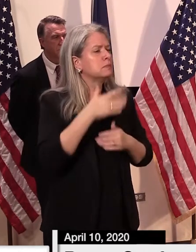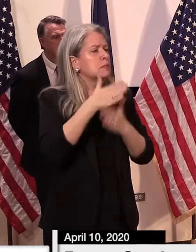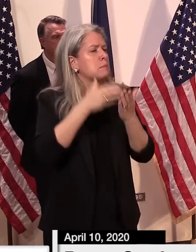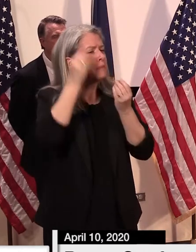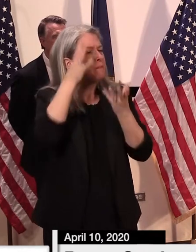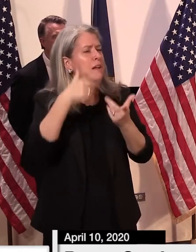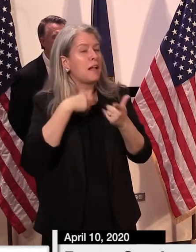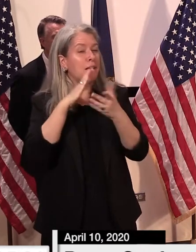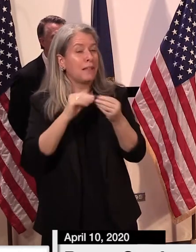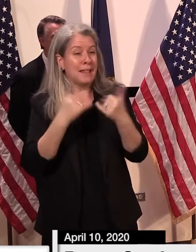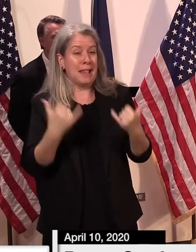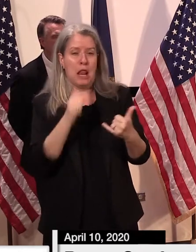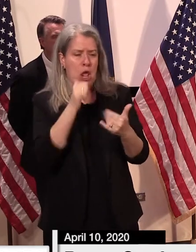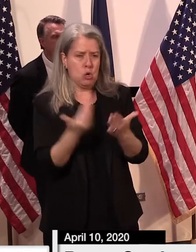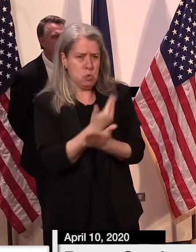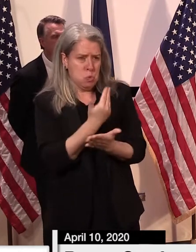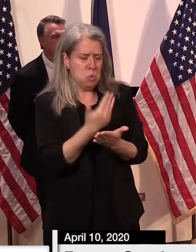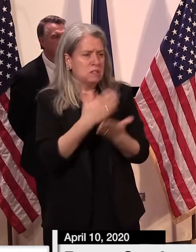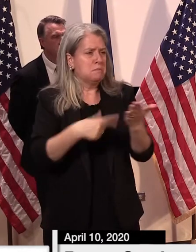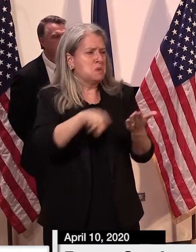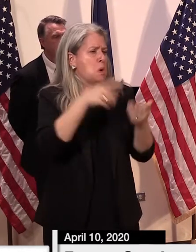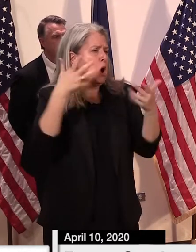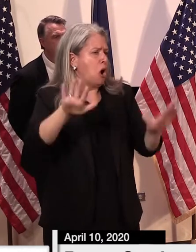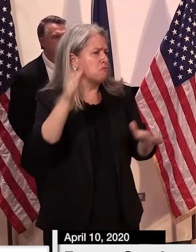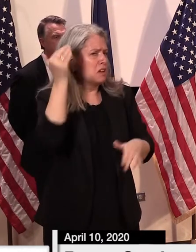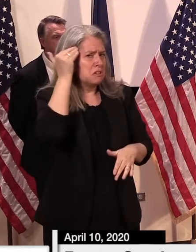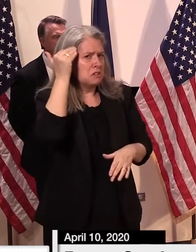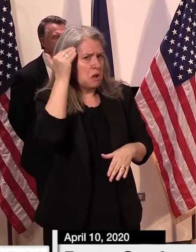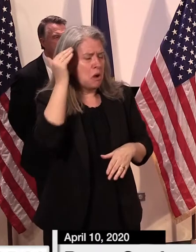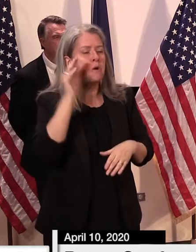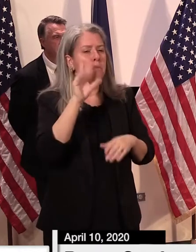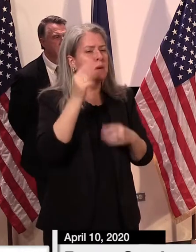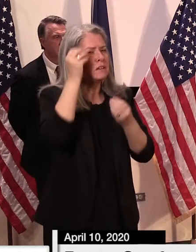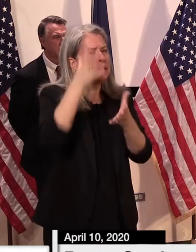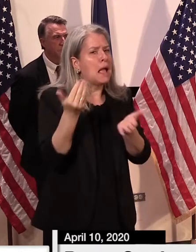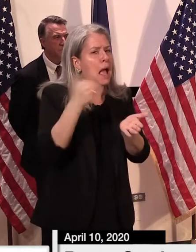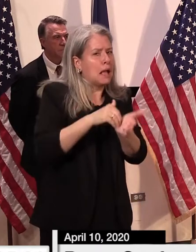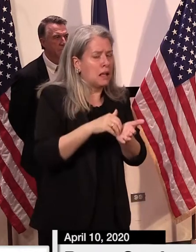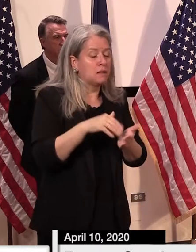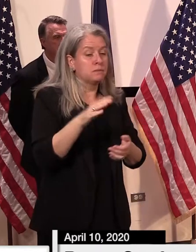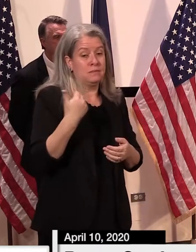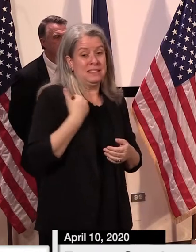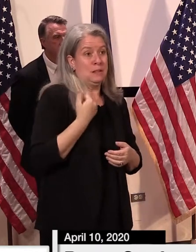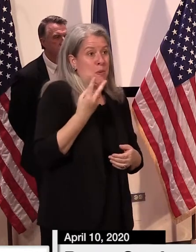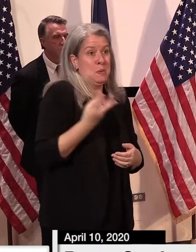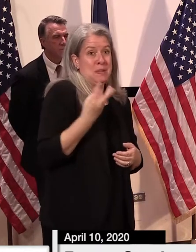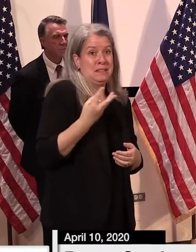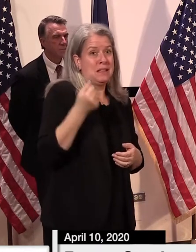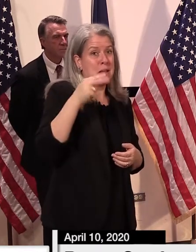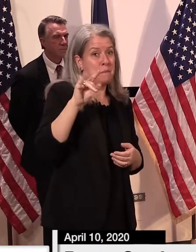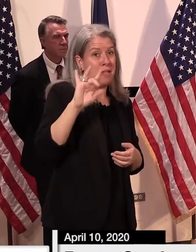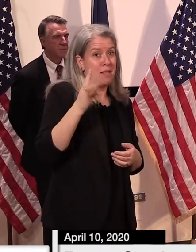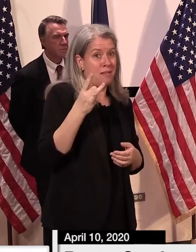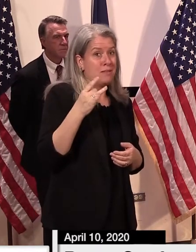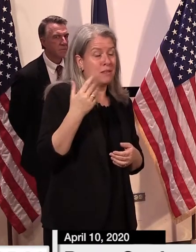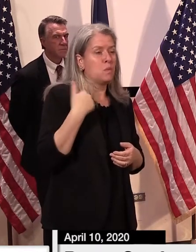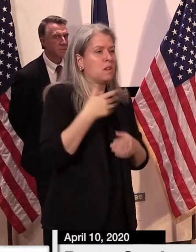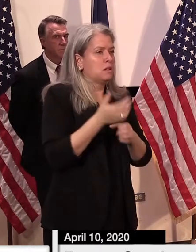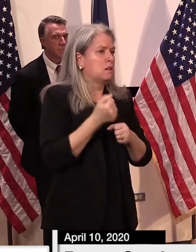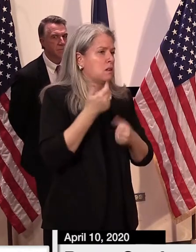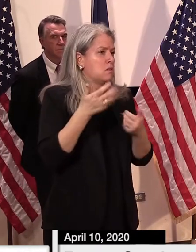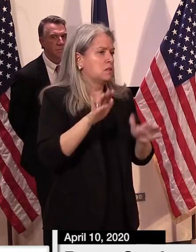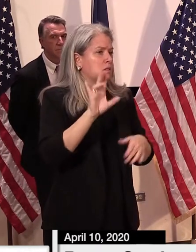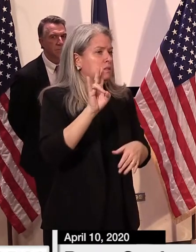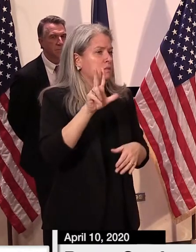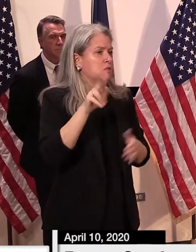want to recap for the people in the room. As of Wednesday, April 8th, we had received approximately 73